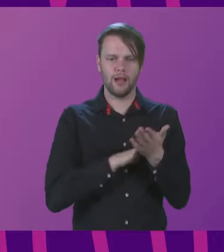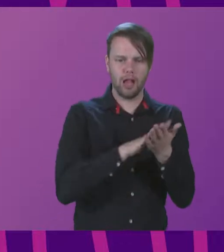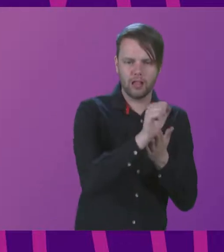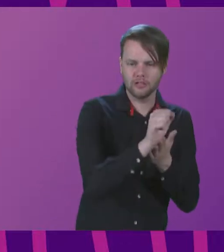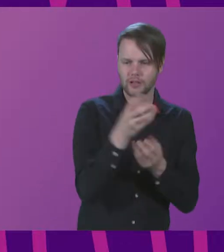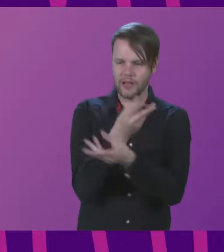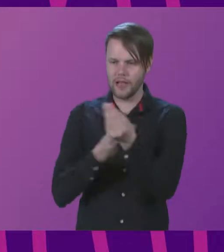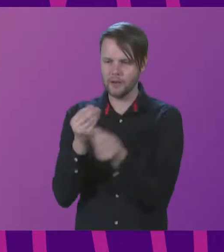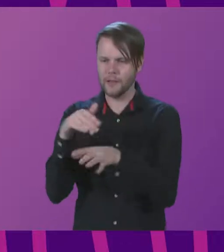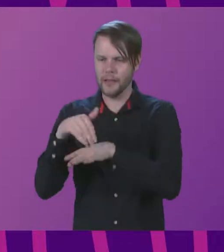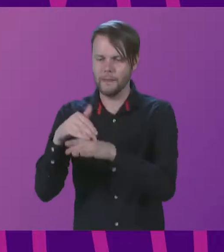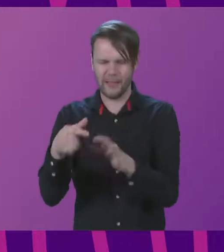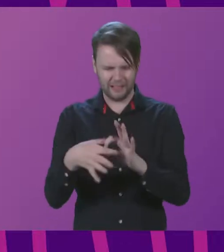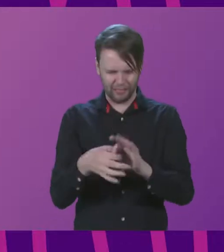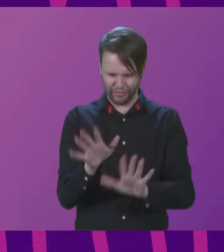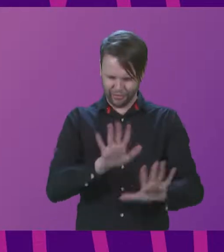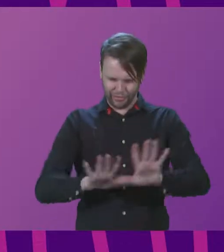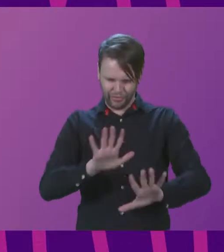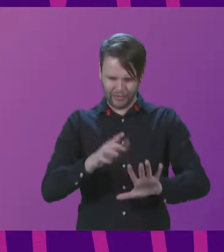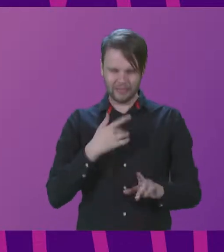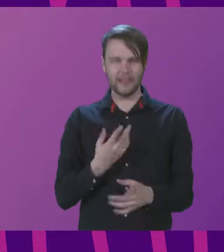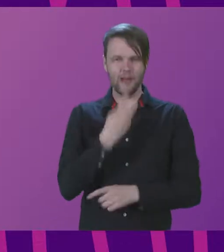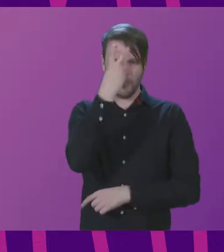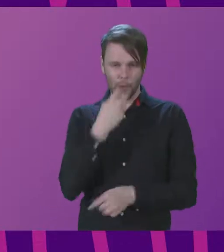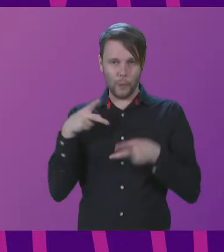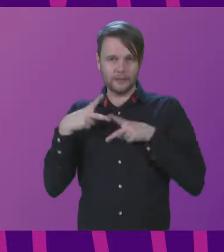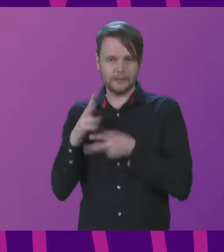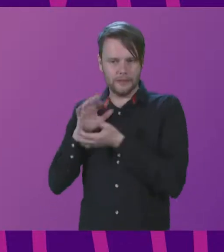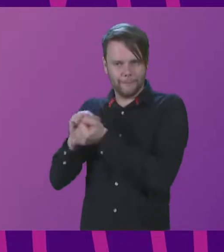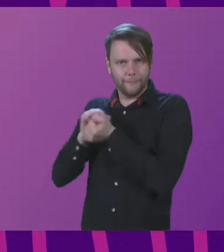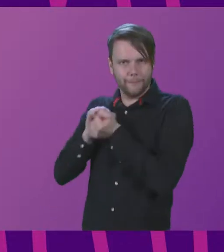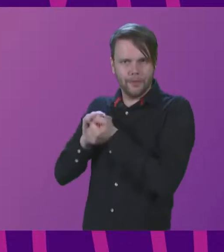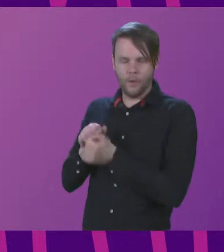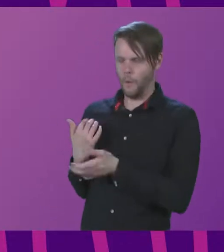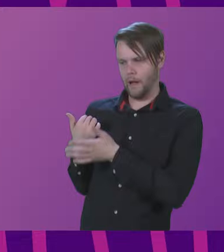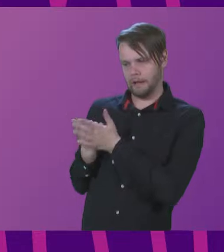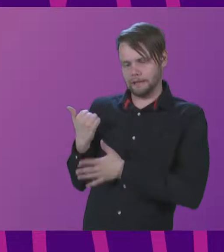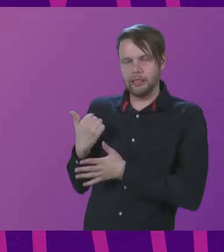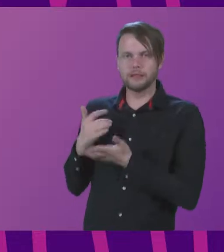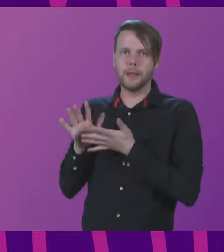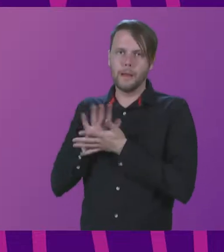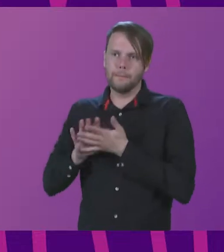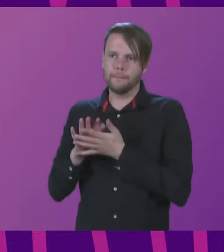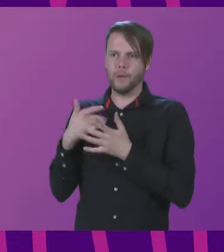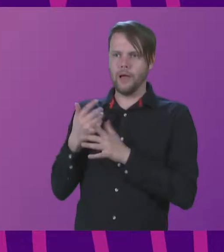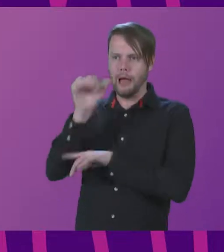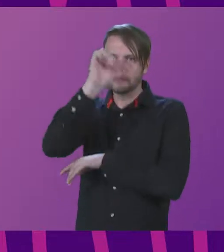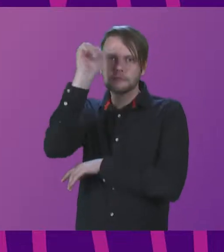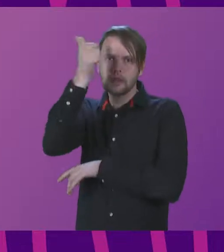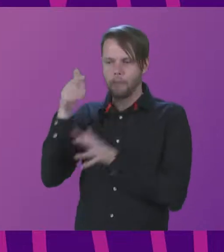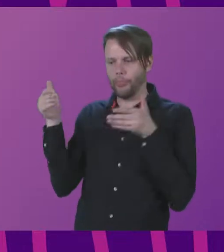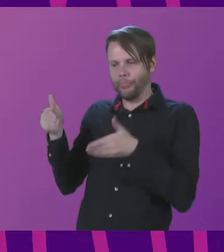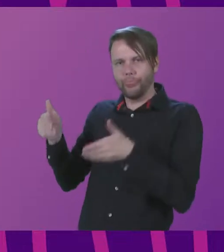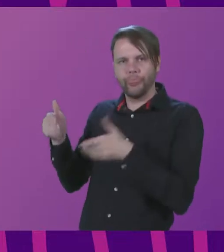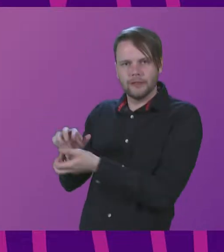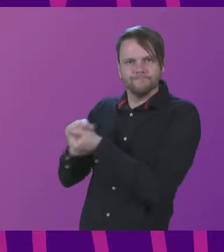and economic impact, we hold on to outdated beliefs about excellence and academic achievement.